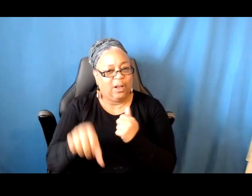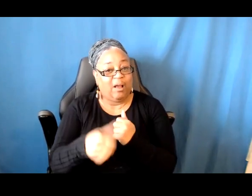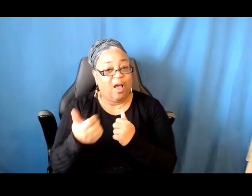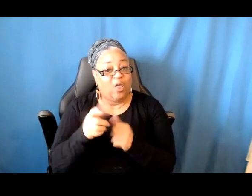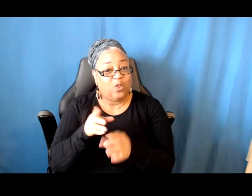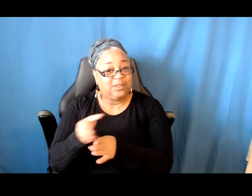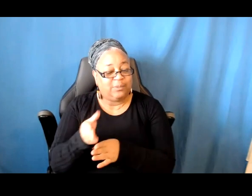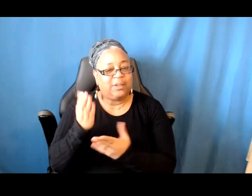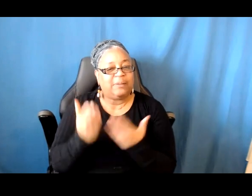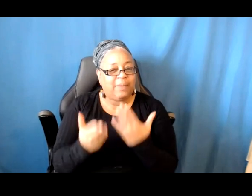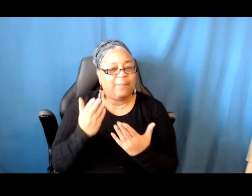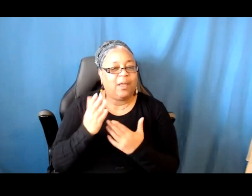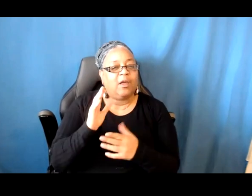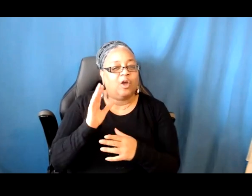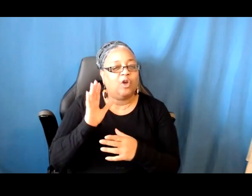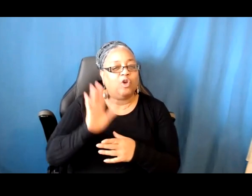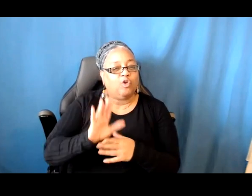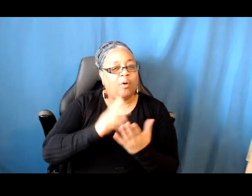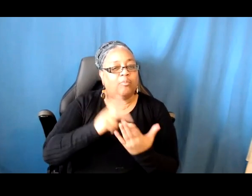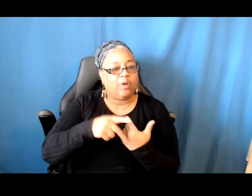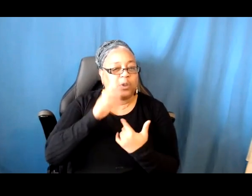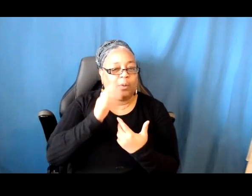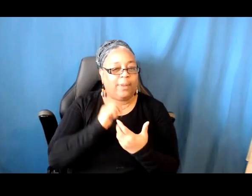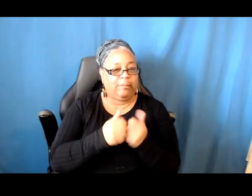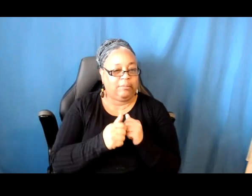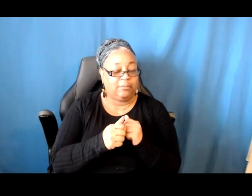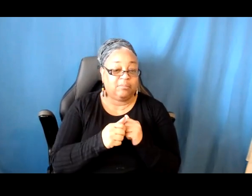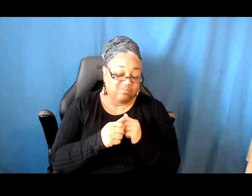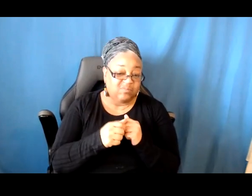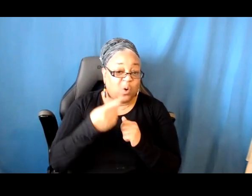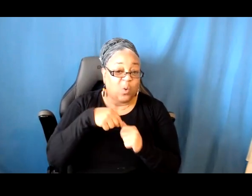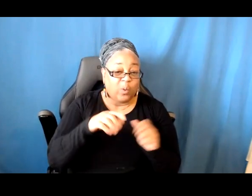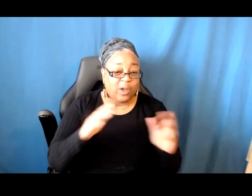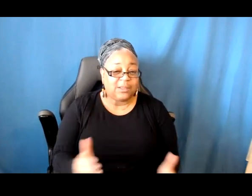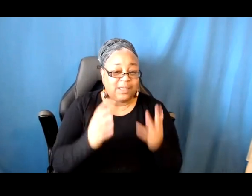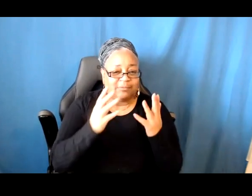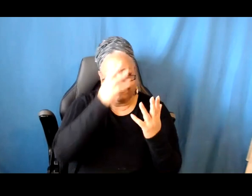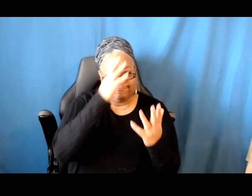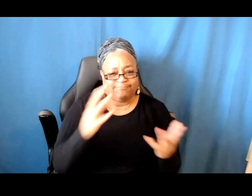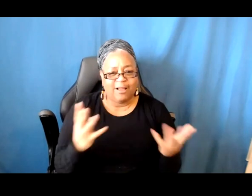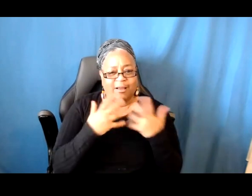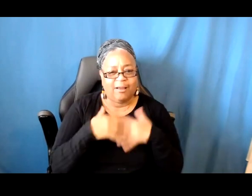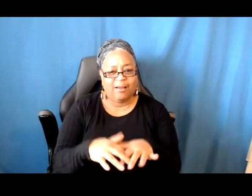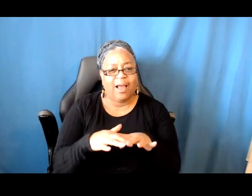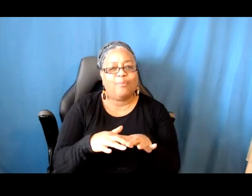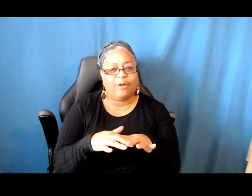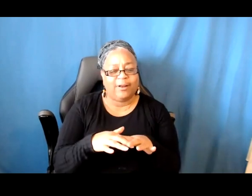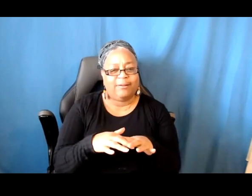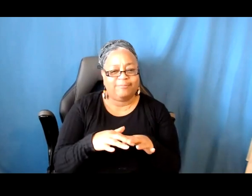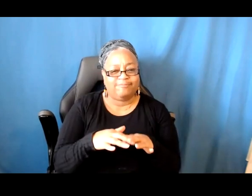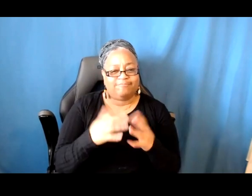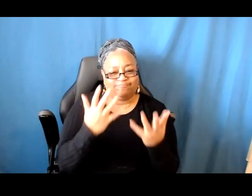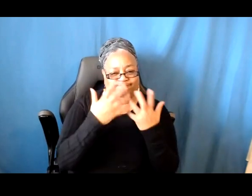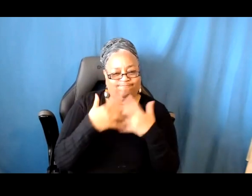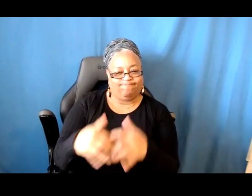competitive. That said, we really do encourage this kind of hybrid thinking between disciplines. So again,